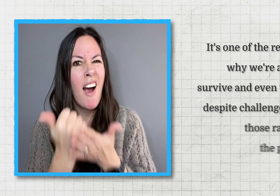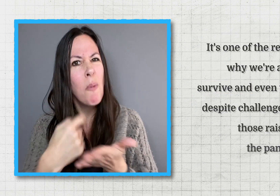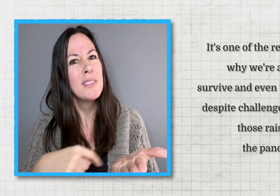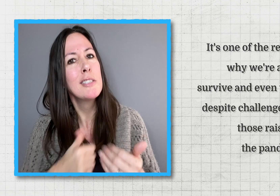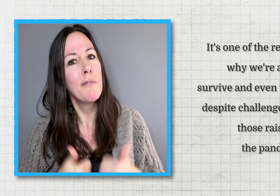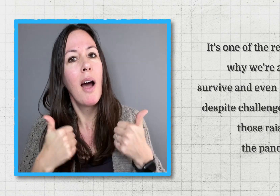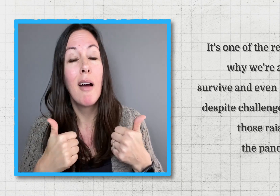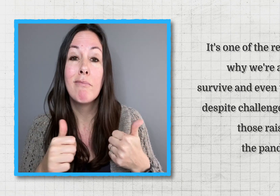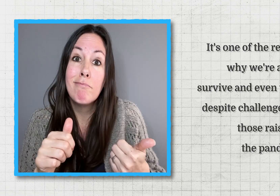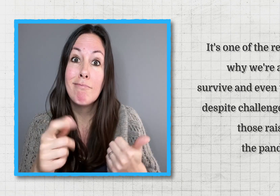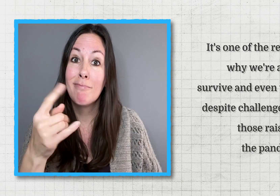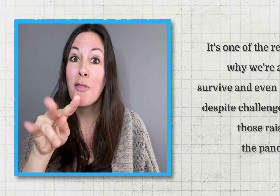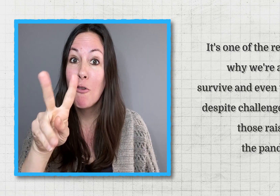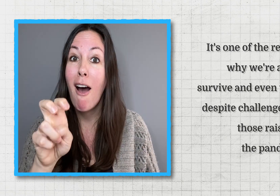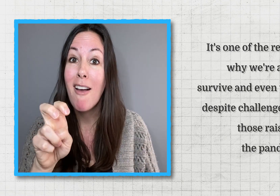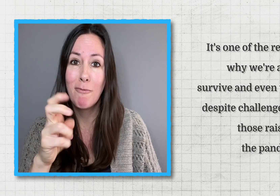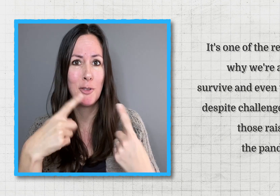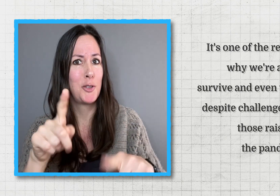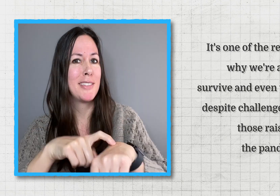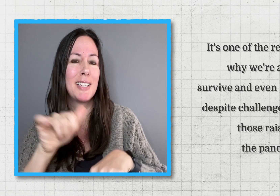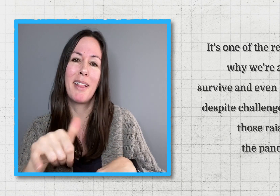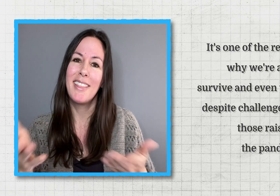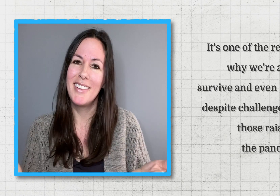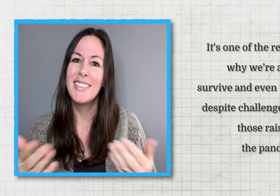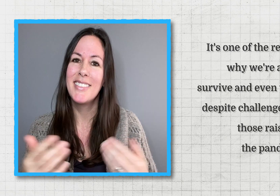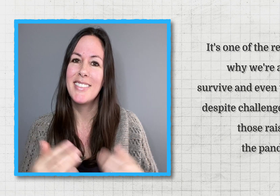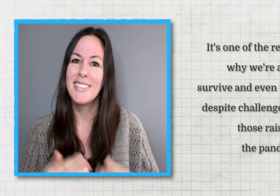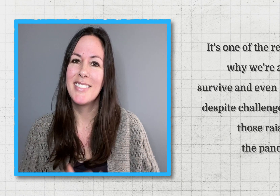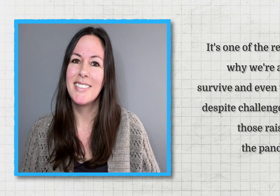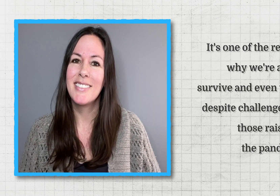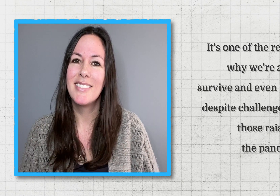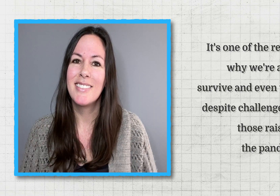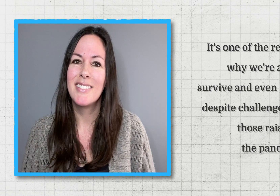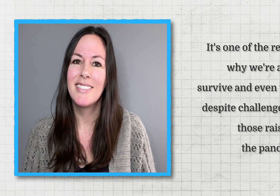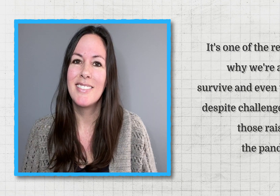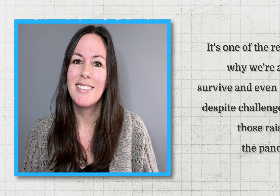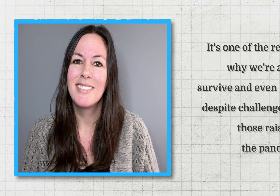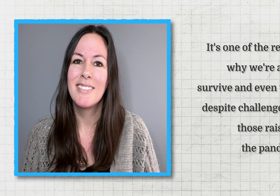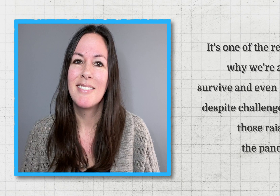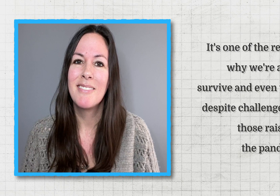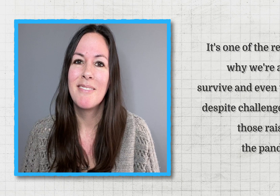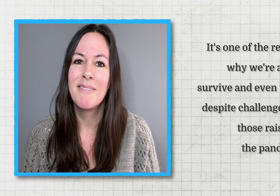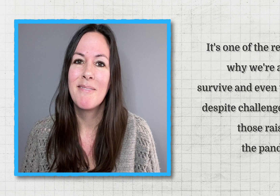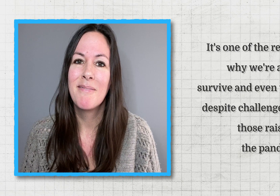of the reasons why we're able to survive and even thrive despite challenges like those raised by the pandemic.